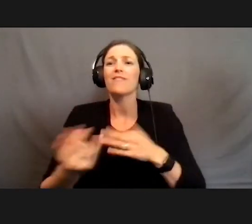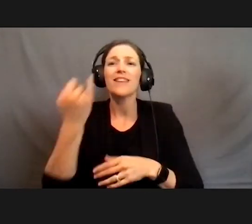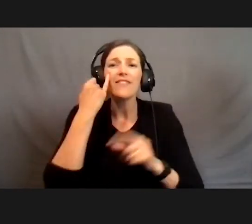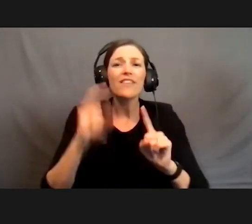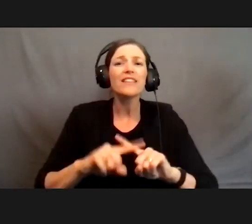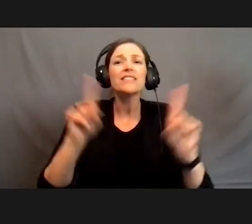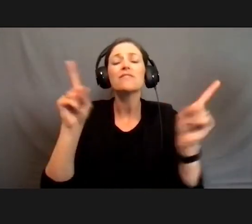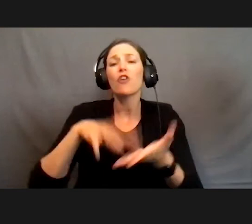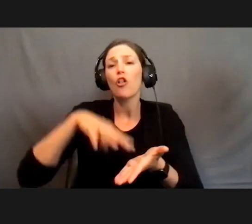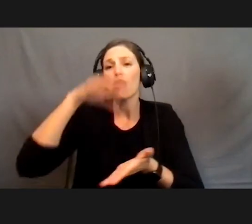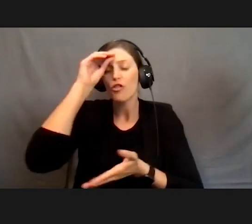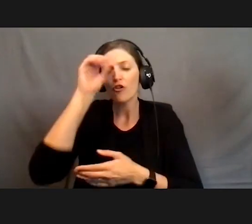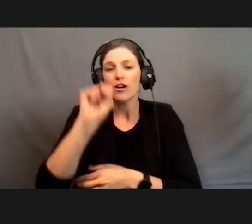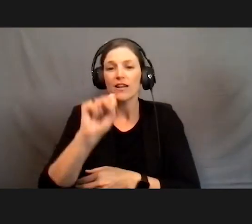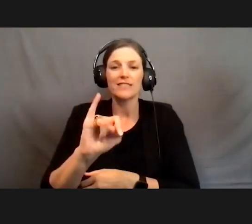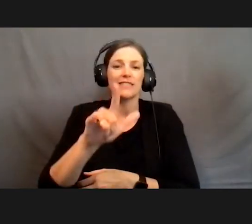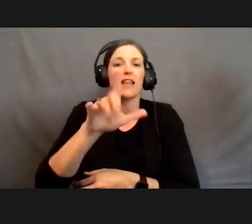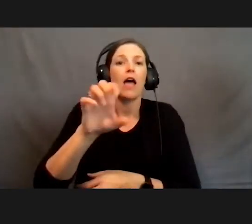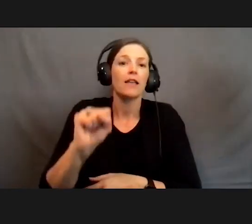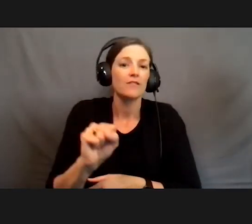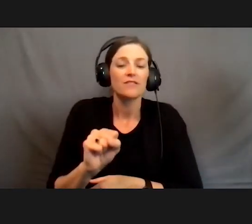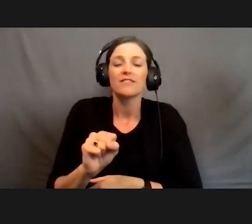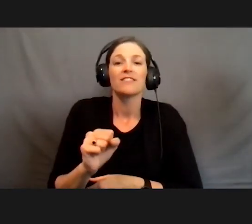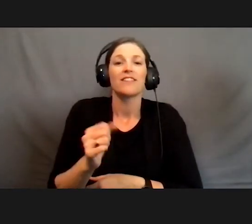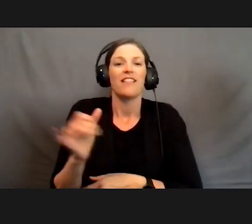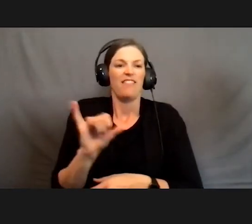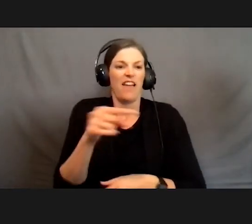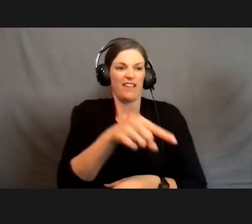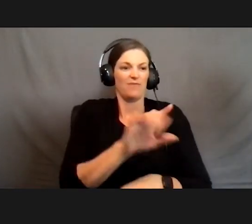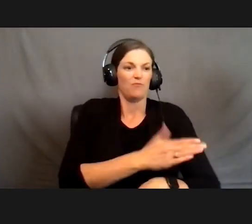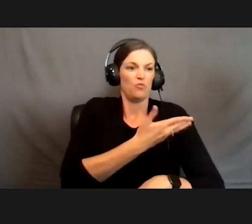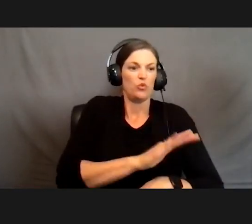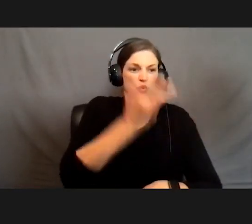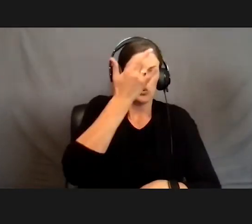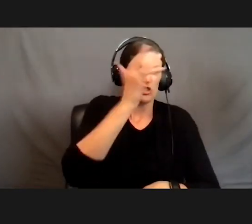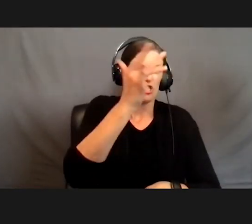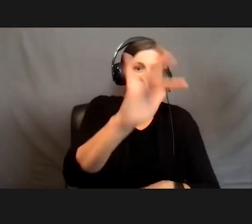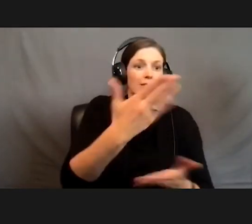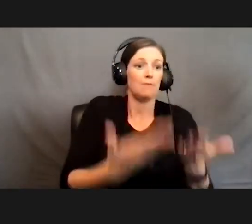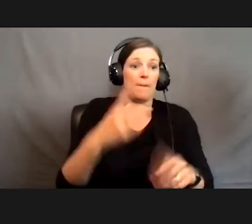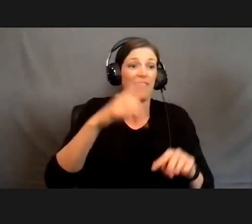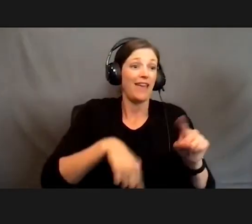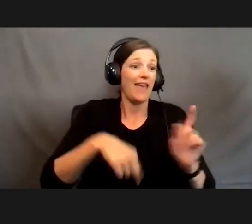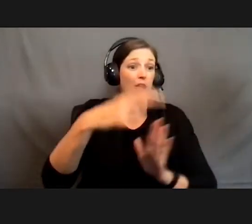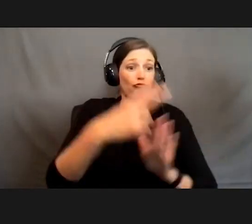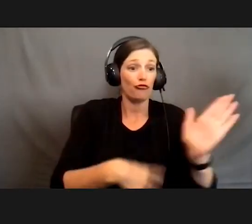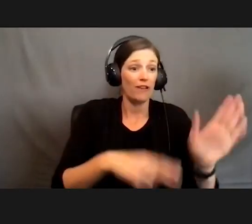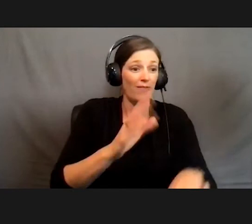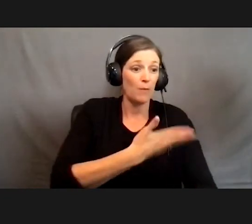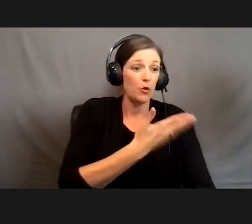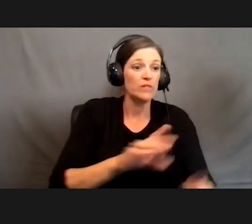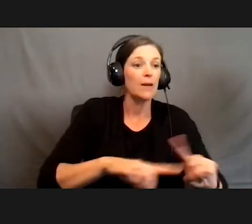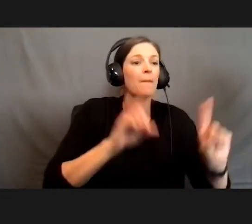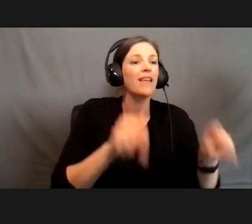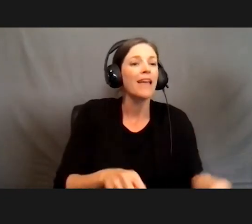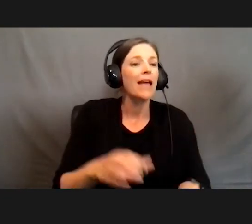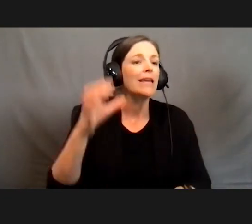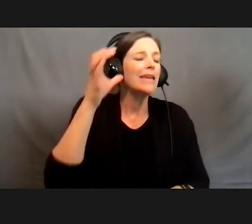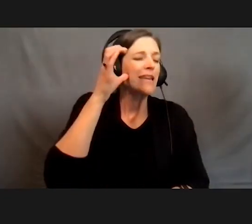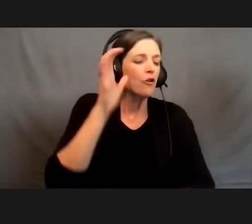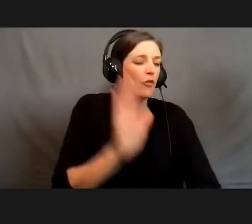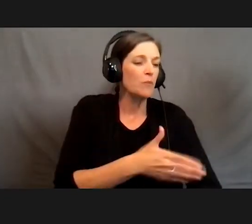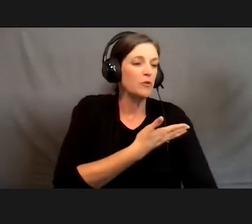going back to the piano genius, he or she may not be able to read music, but they can hear music and they become a